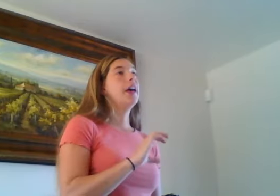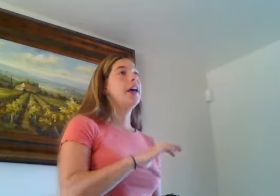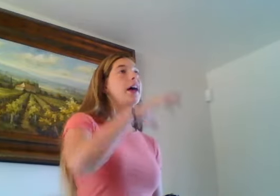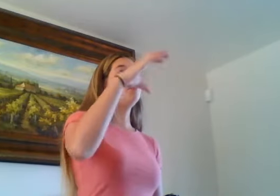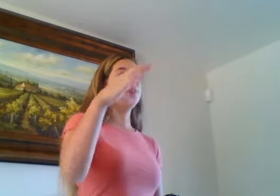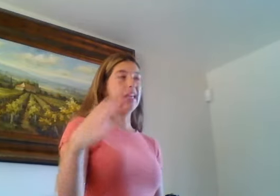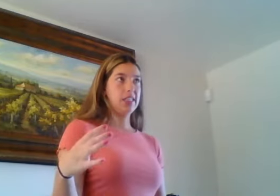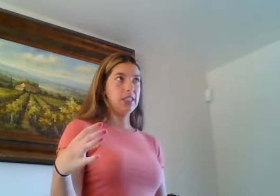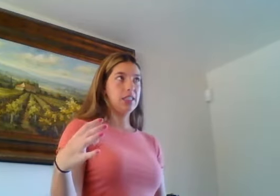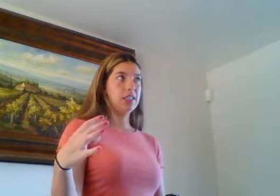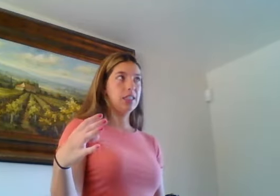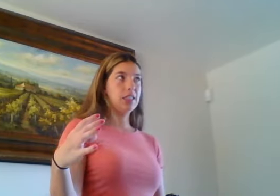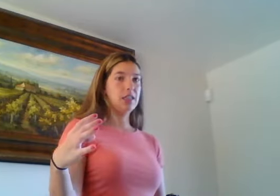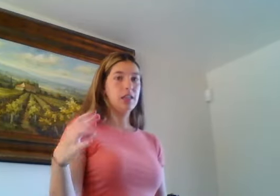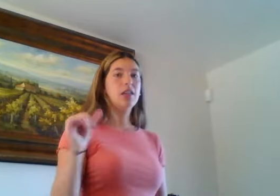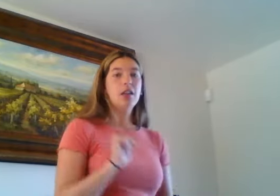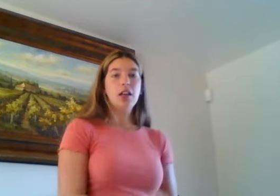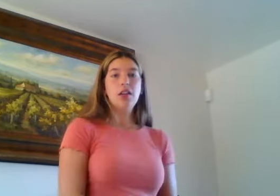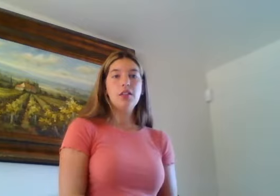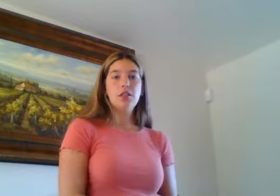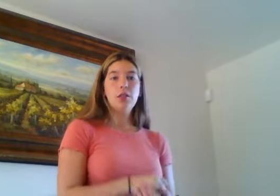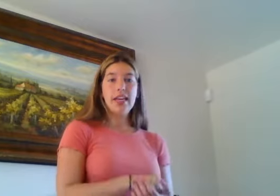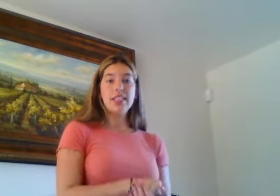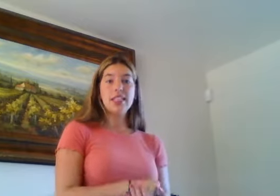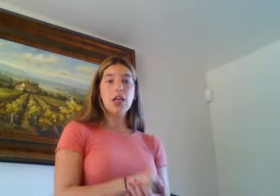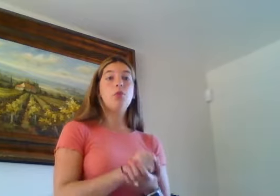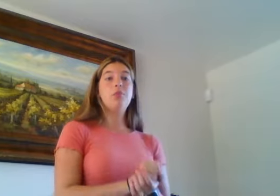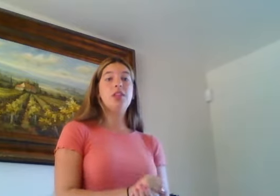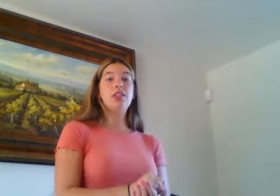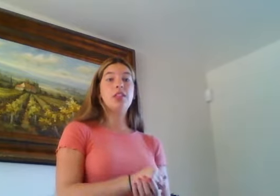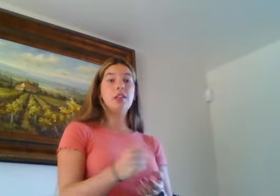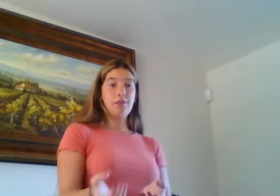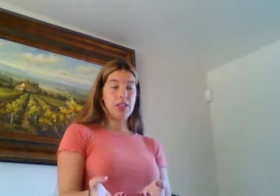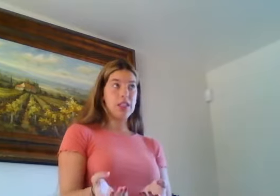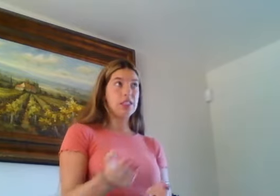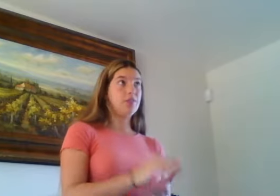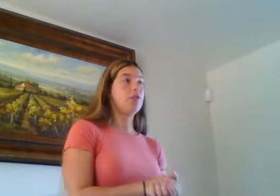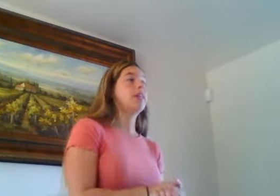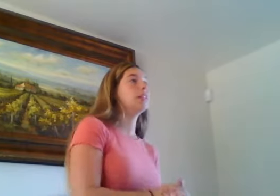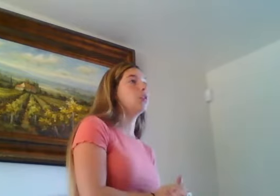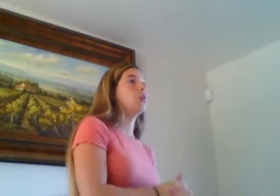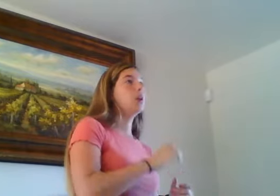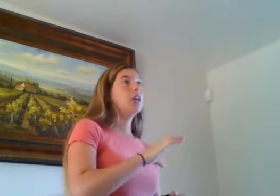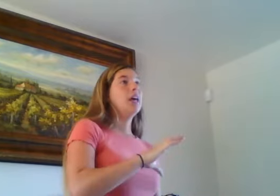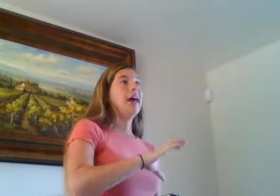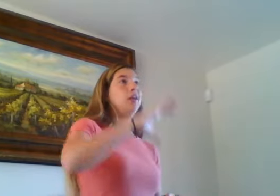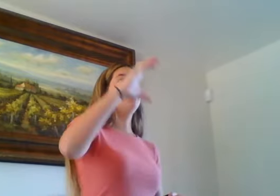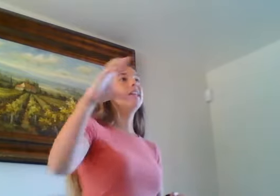Helpless. Helpless. So, less will be the suffix for it. So, helpless.